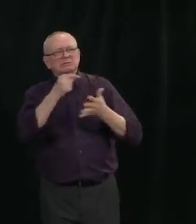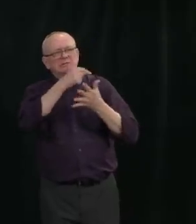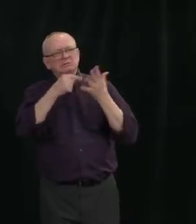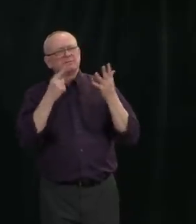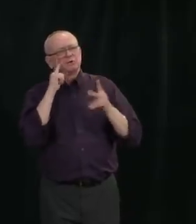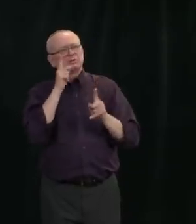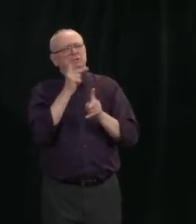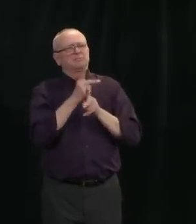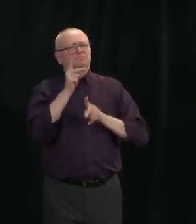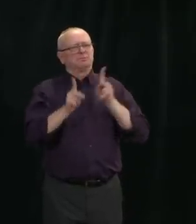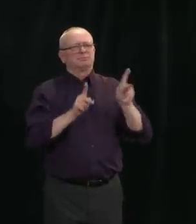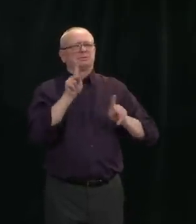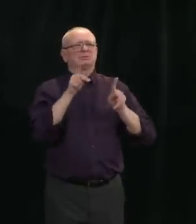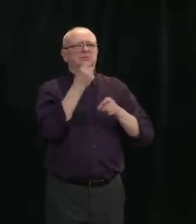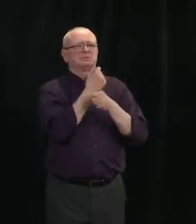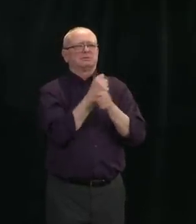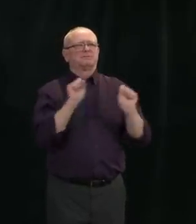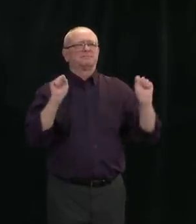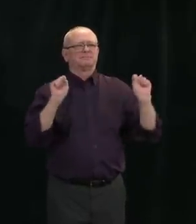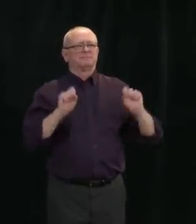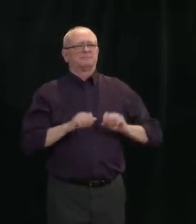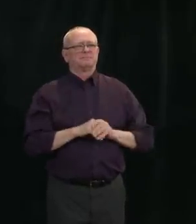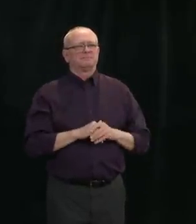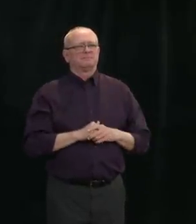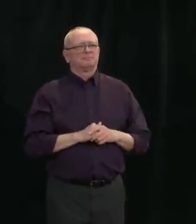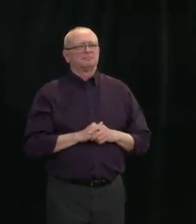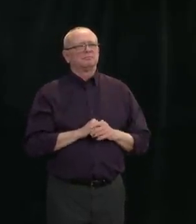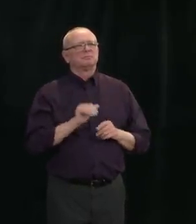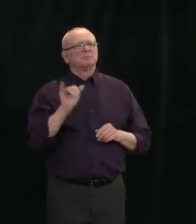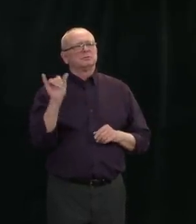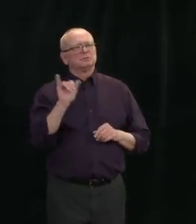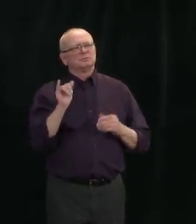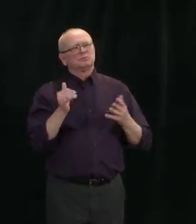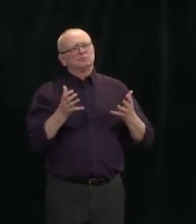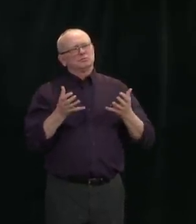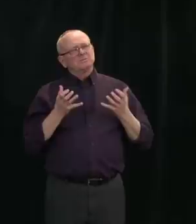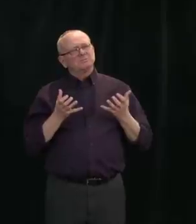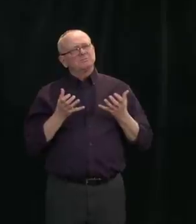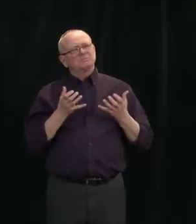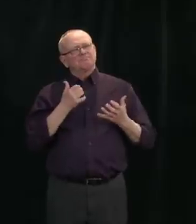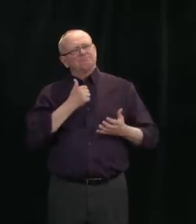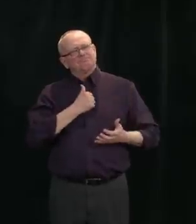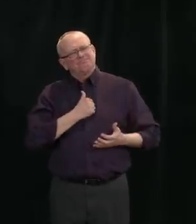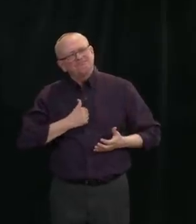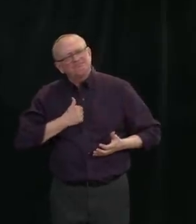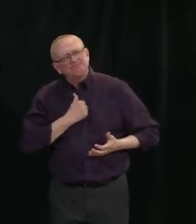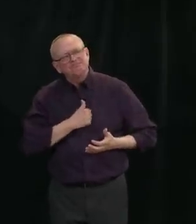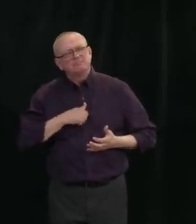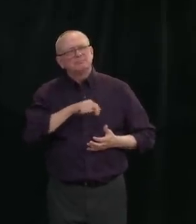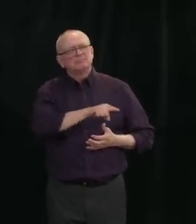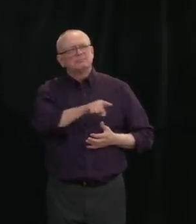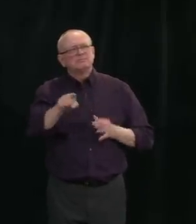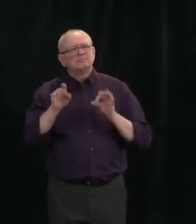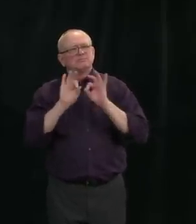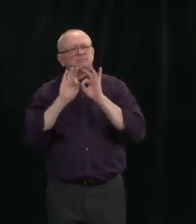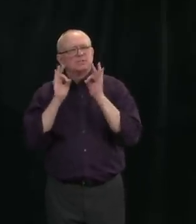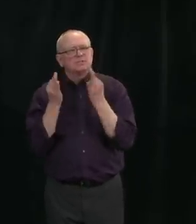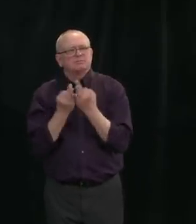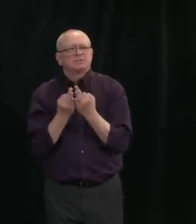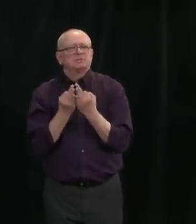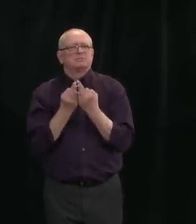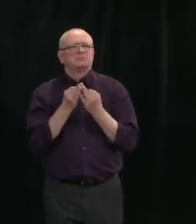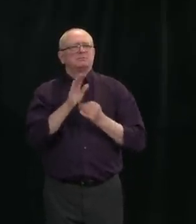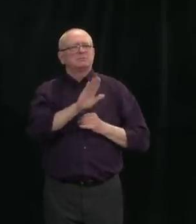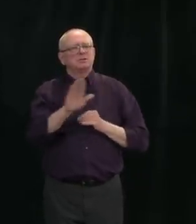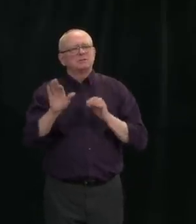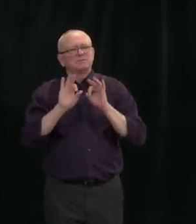I would want to offer our condolences to those Alberta families who have loved, who have lost loved ones. Thank